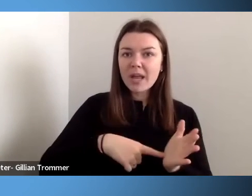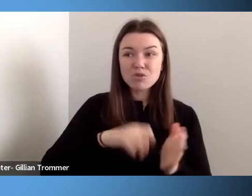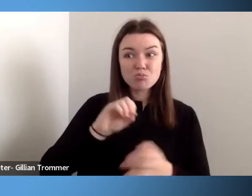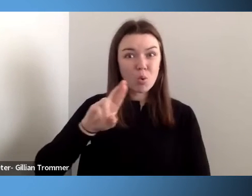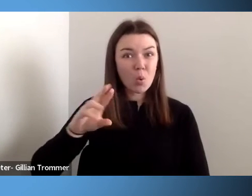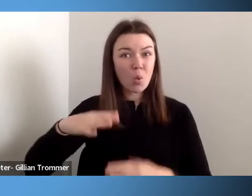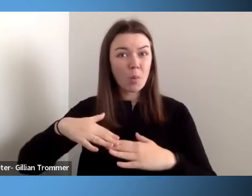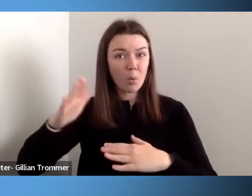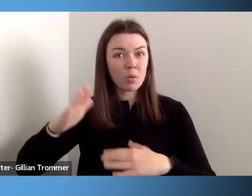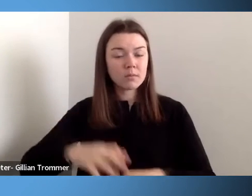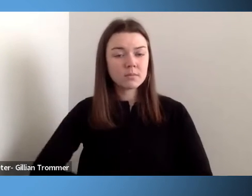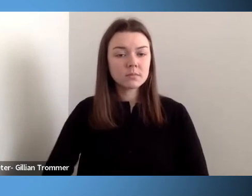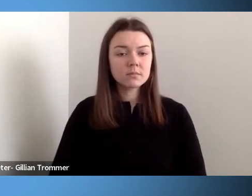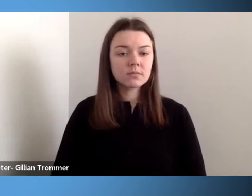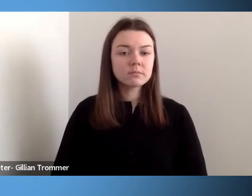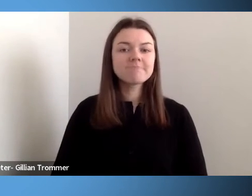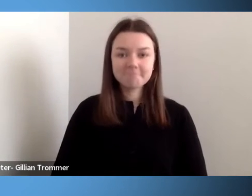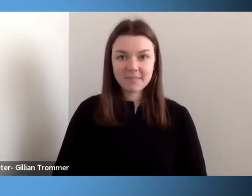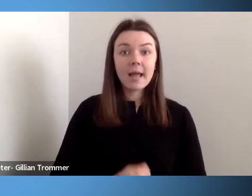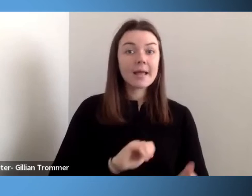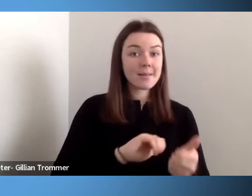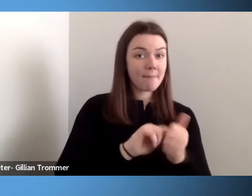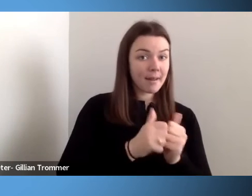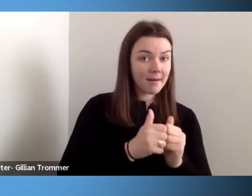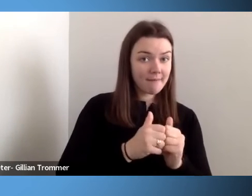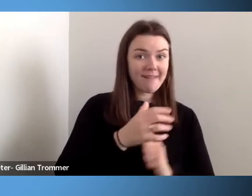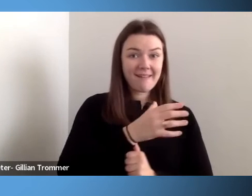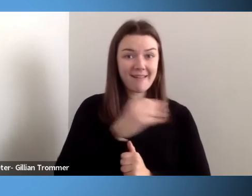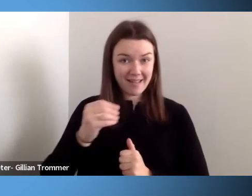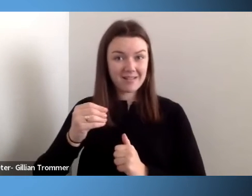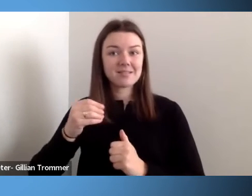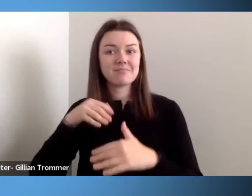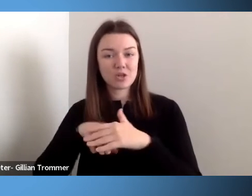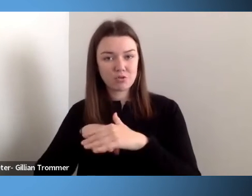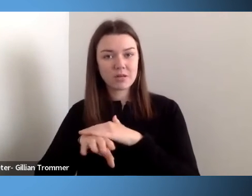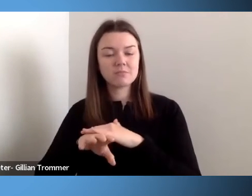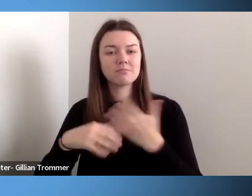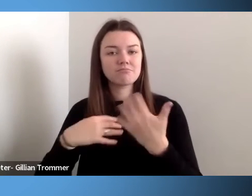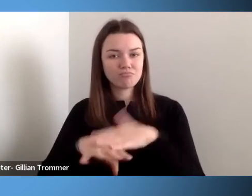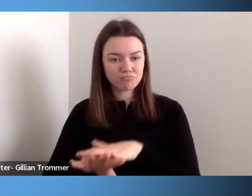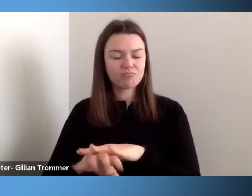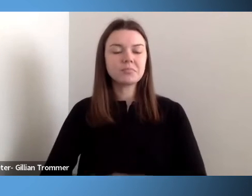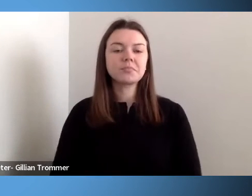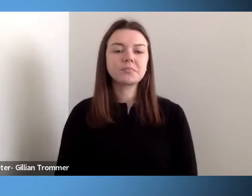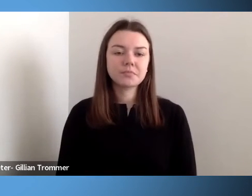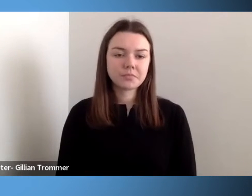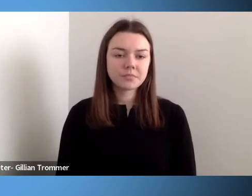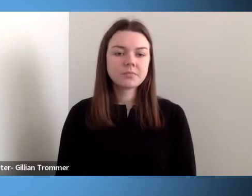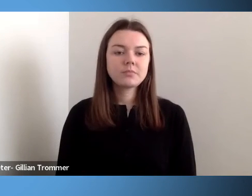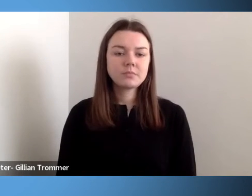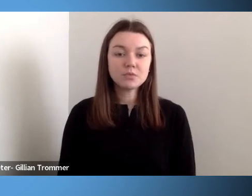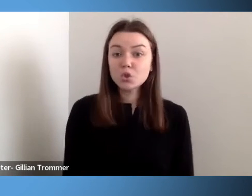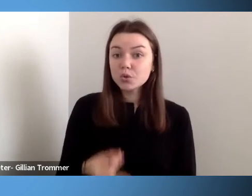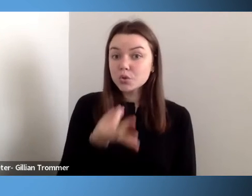Competitive and integrated. Soon, we will have to absorb thousands